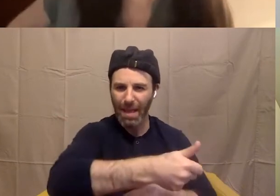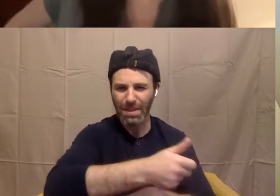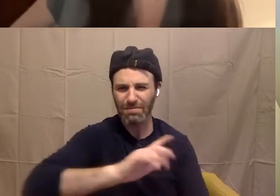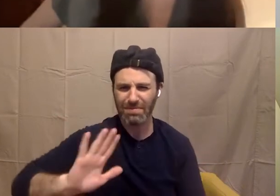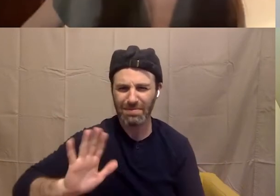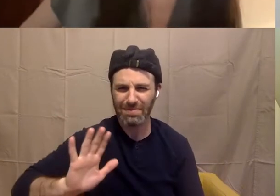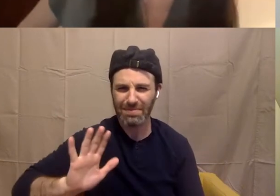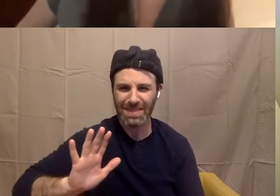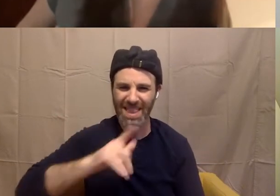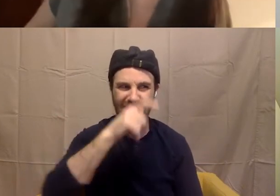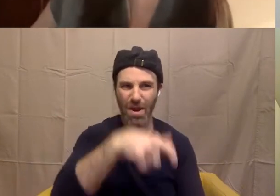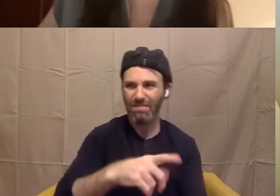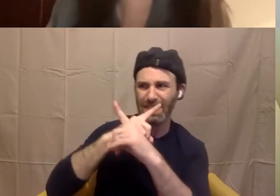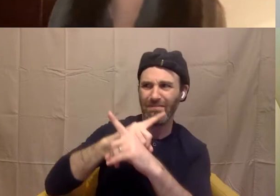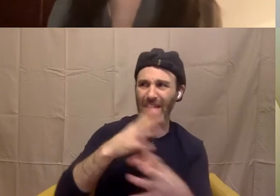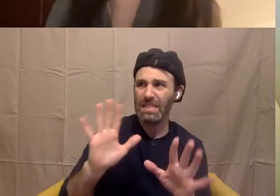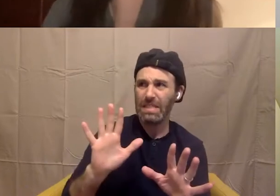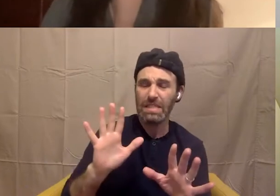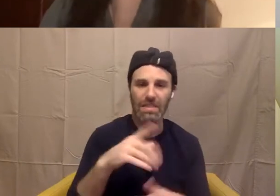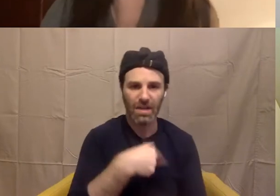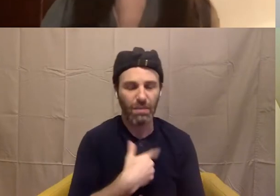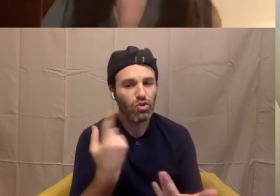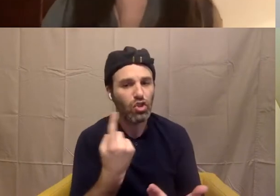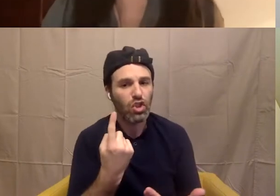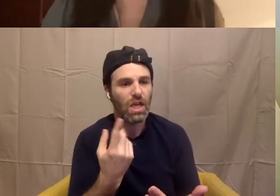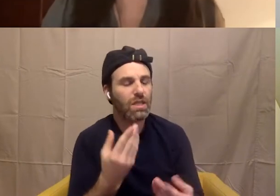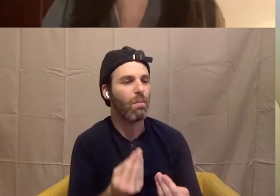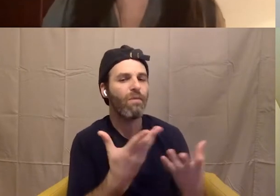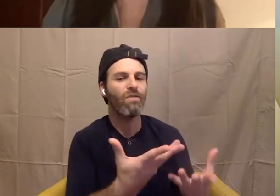defend their position, but just to give words to that gut feeling.